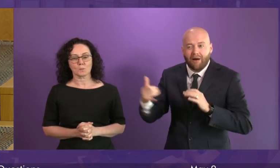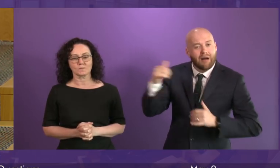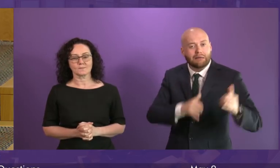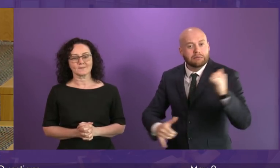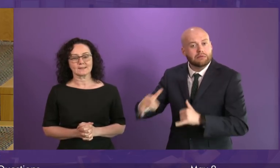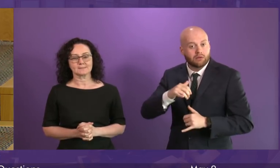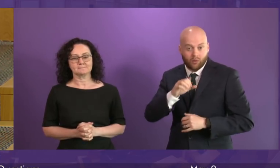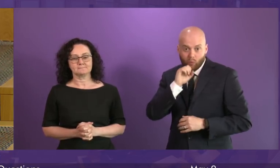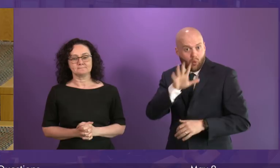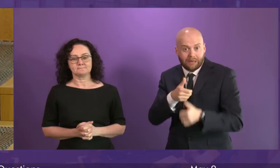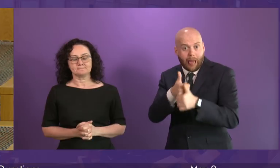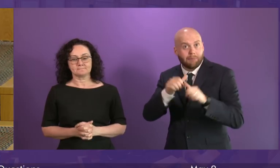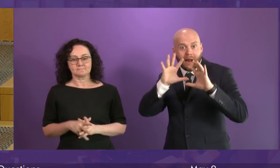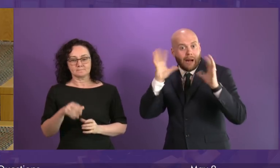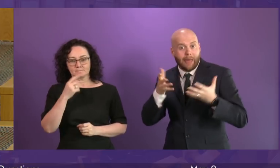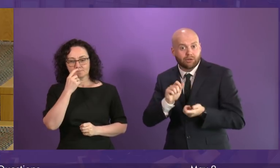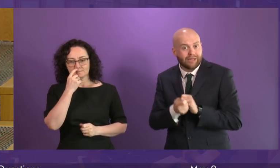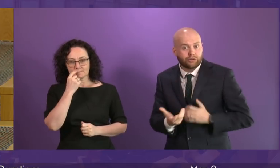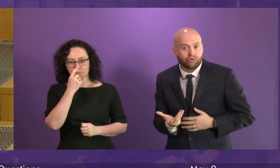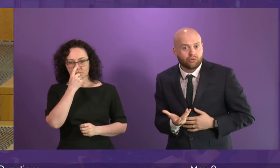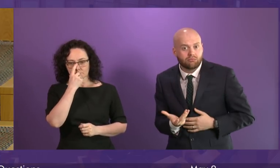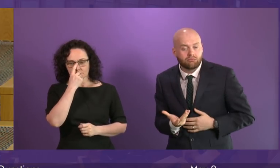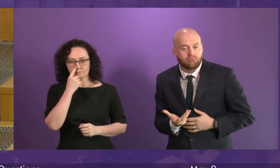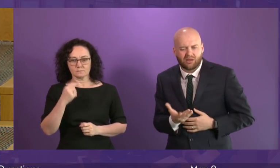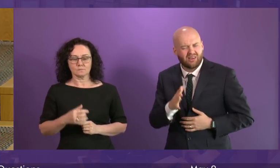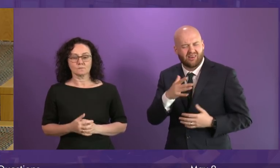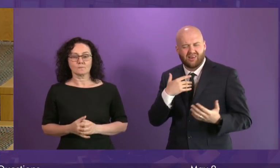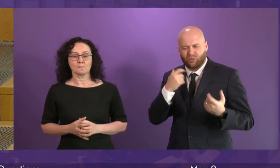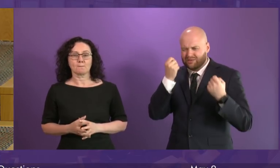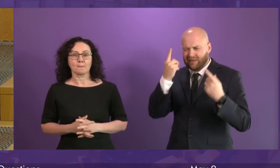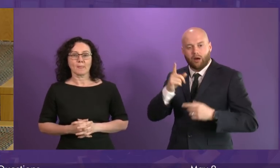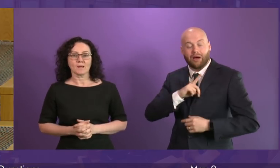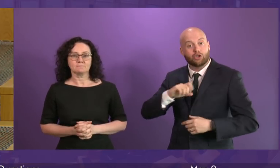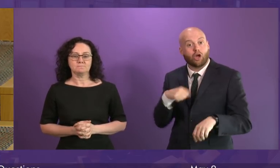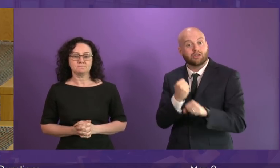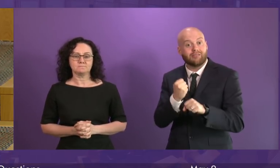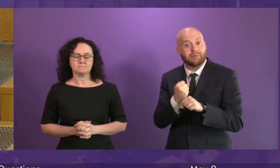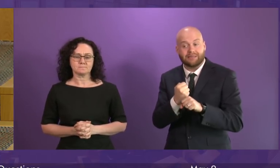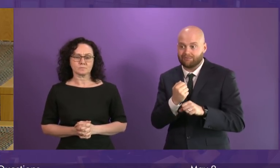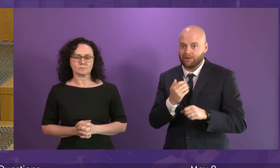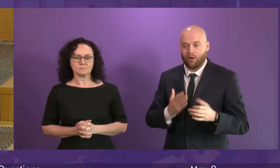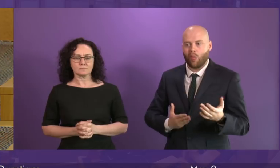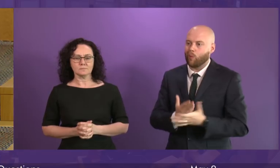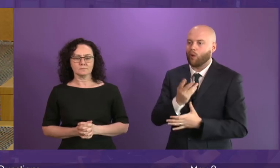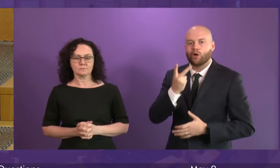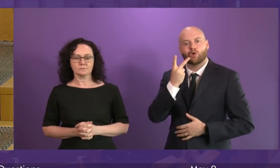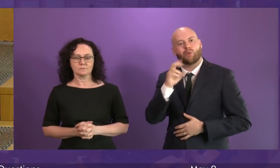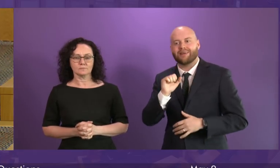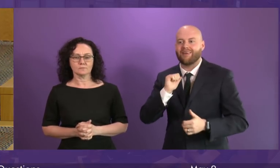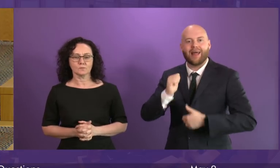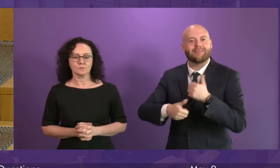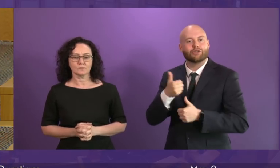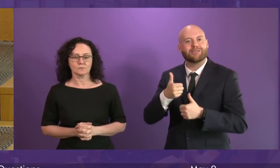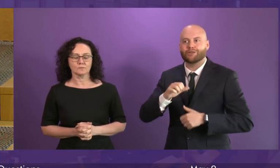can't understand why the Scottish Government chose the 20th anniversary of the Scottish Parliament to hand a raft of powers